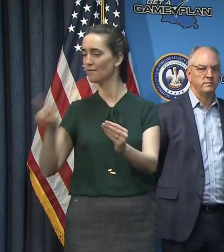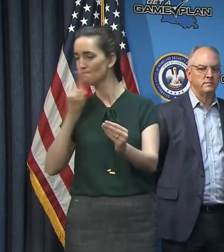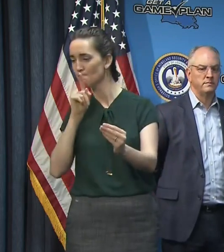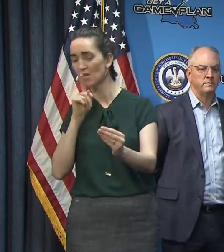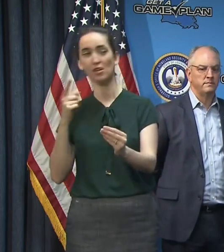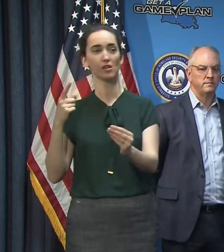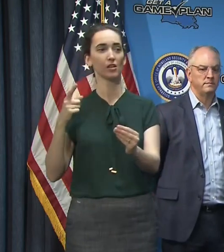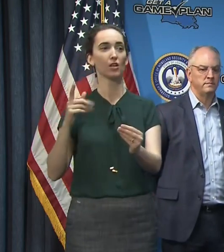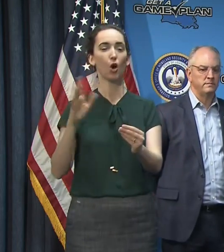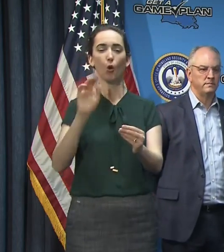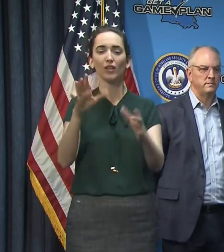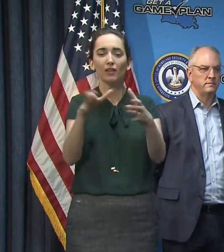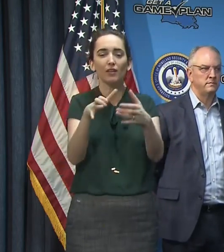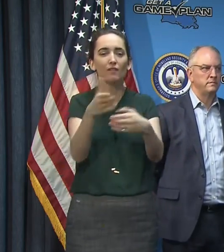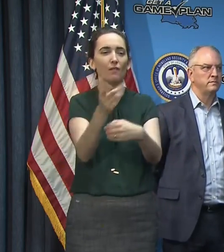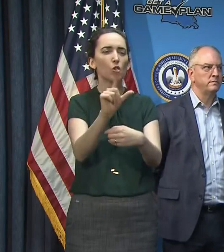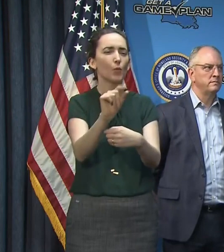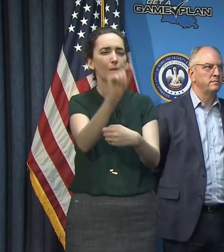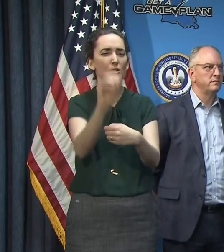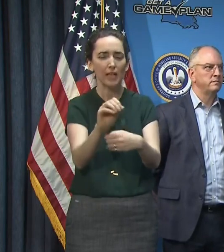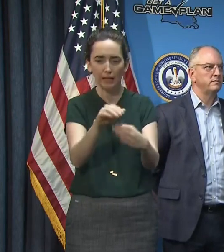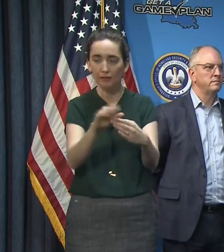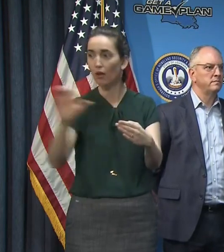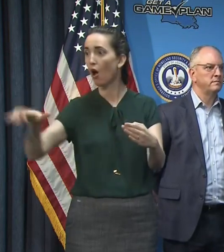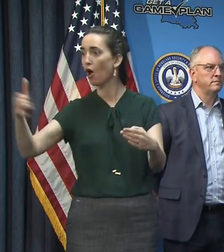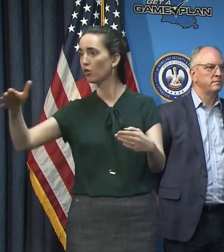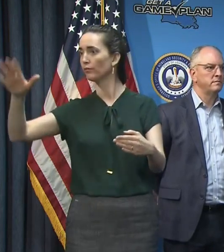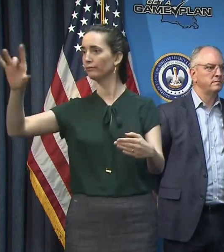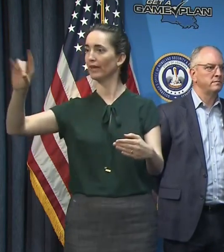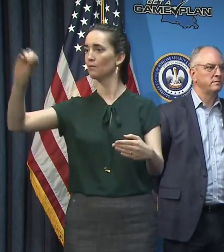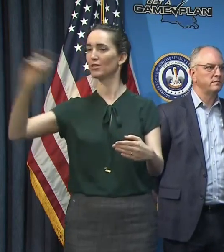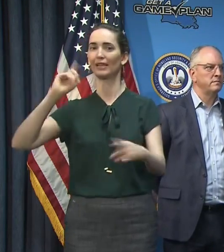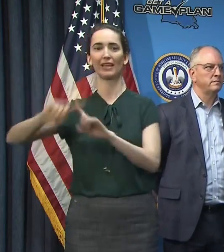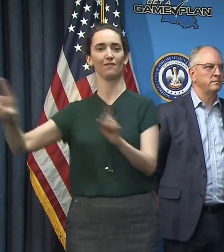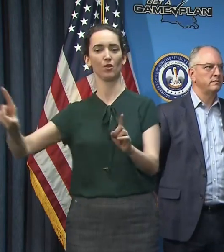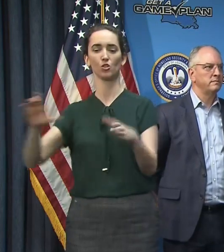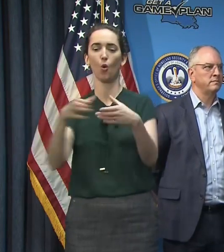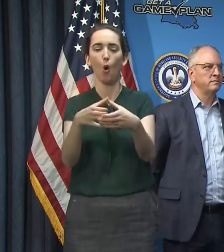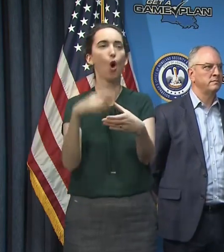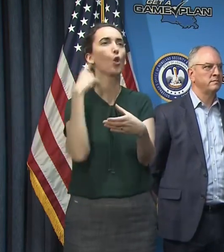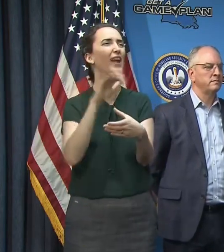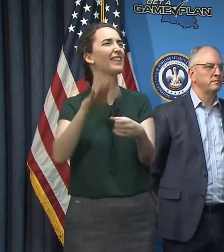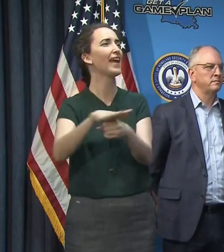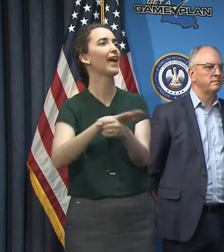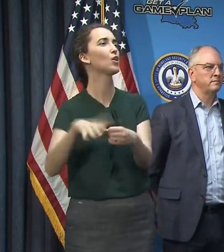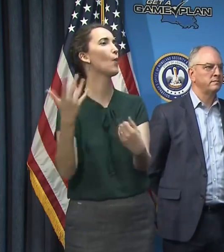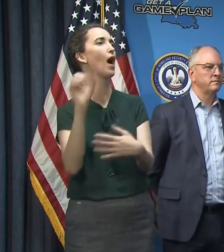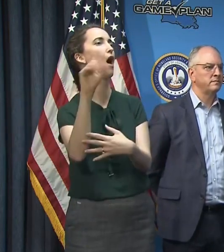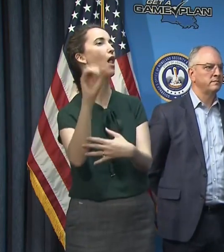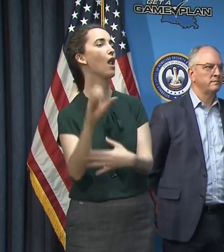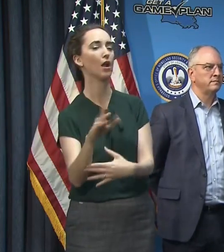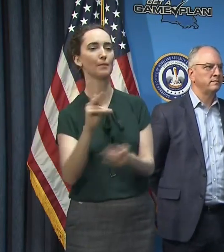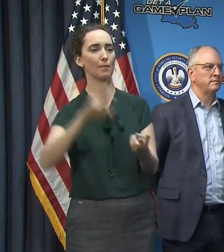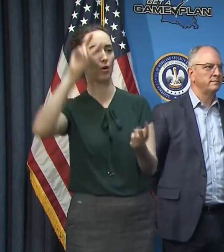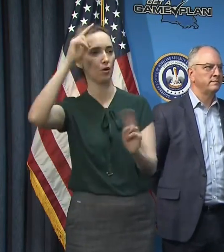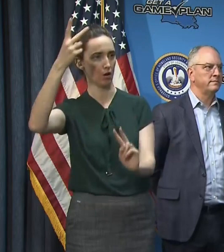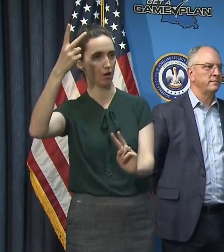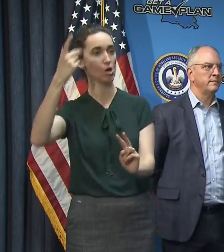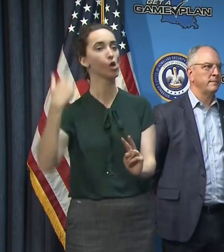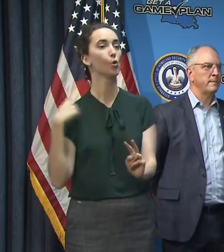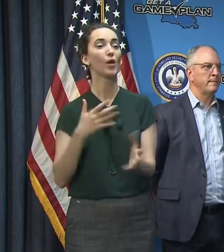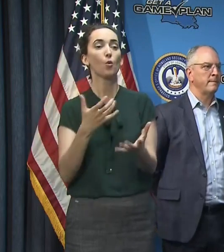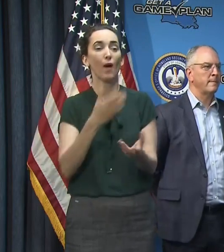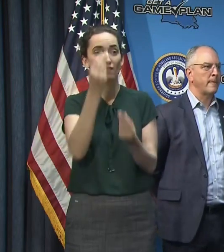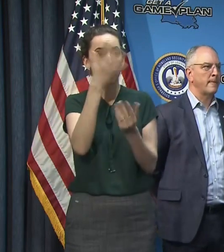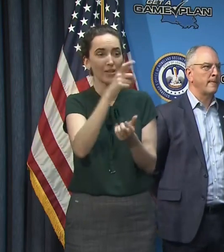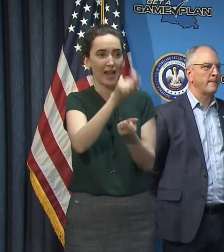going on in that 20% and the next 80% look very different. So we have to be very careful. We want to give you not only accurate information, we feel confident what